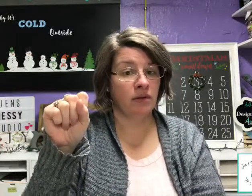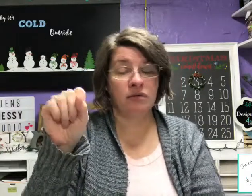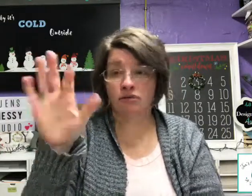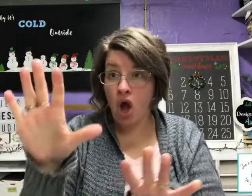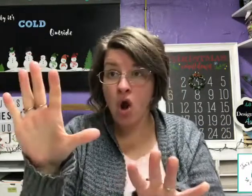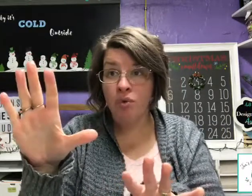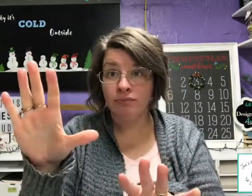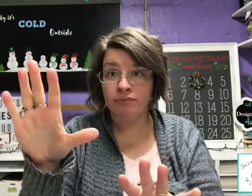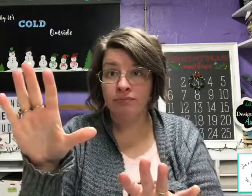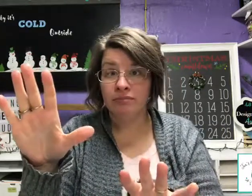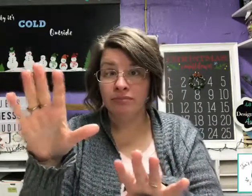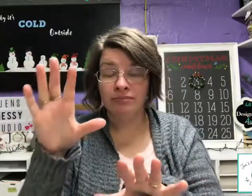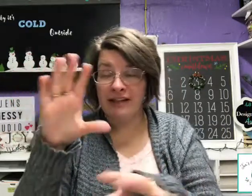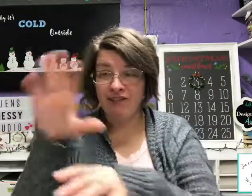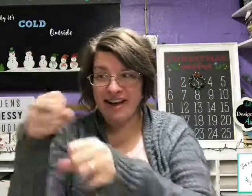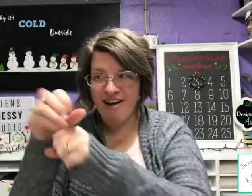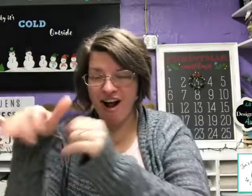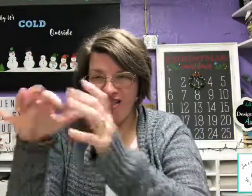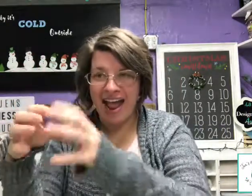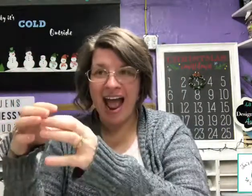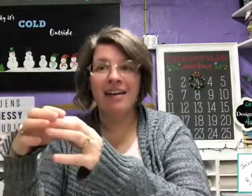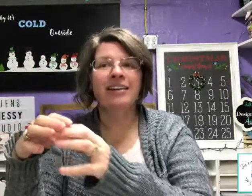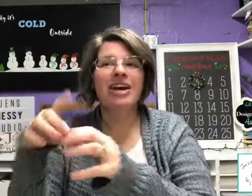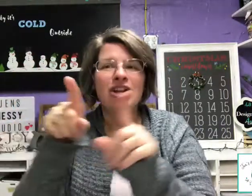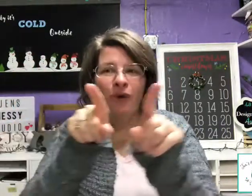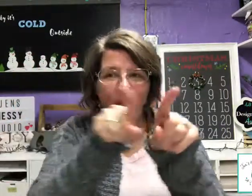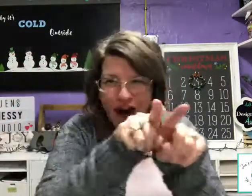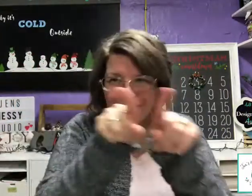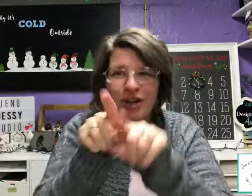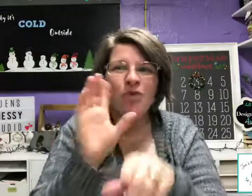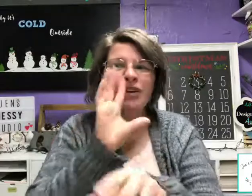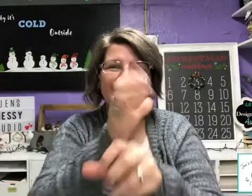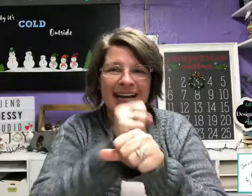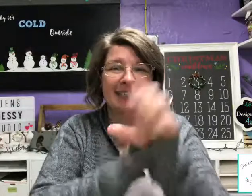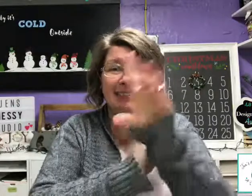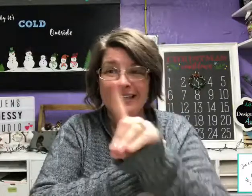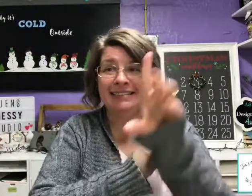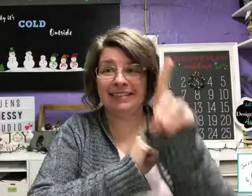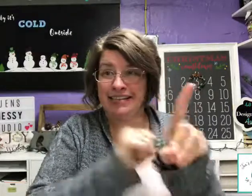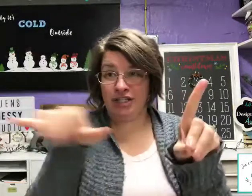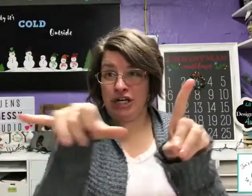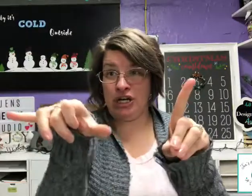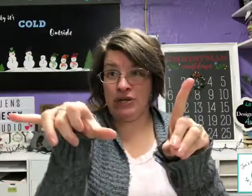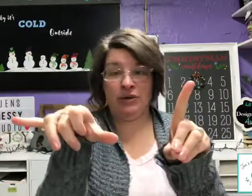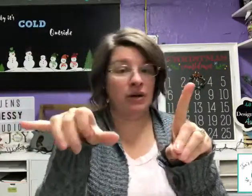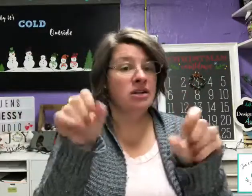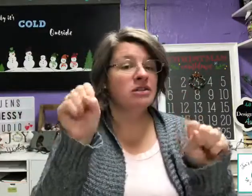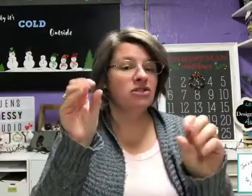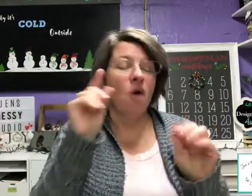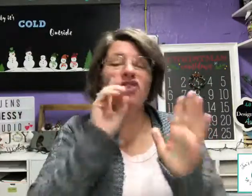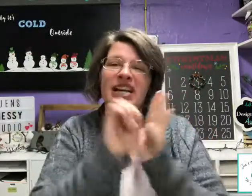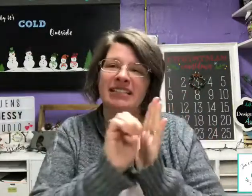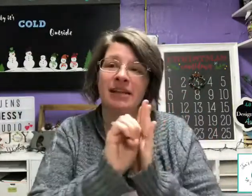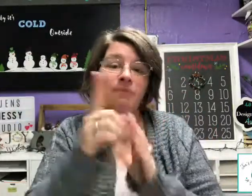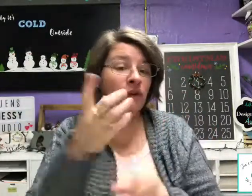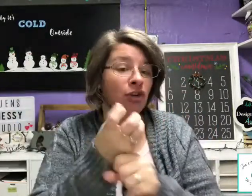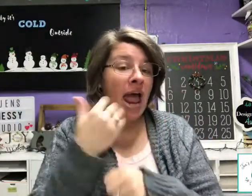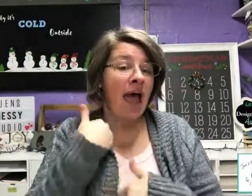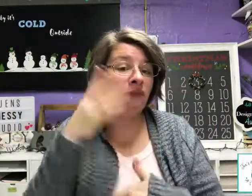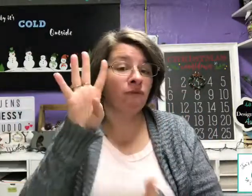So if you get all that, you're also making DDD cheese. Don't be easy if you have